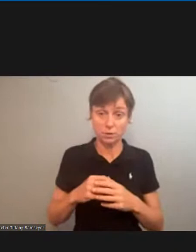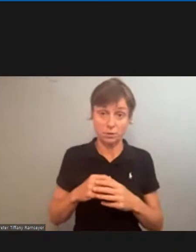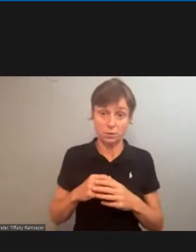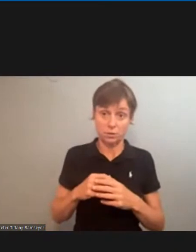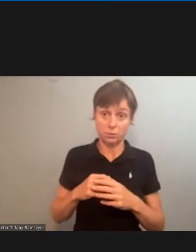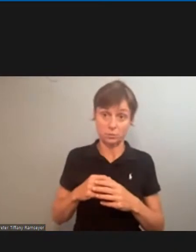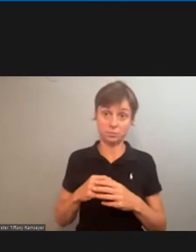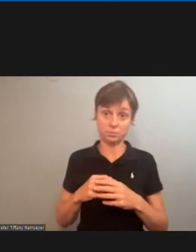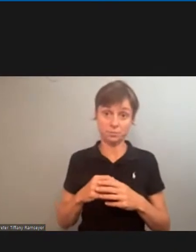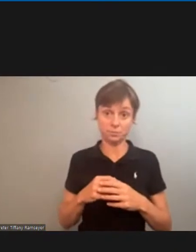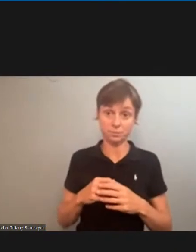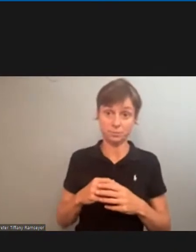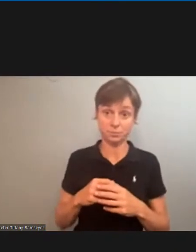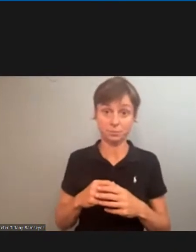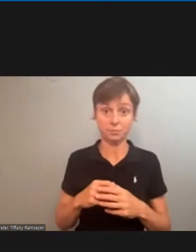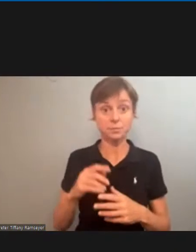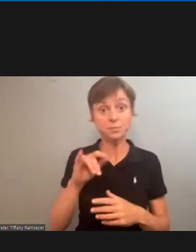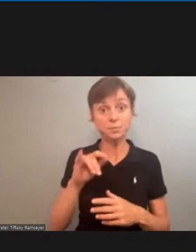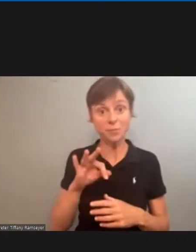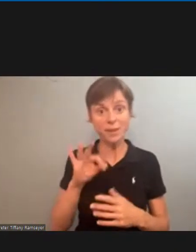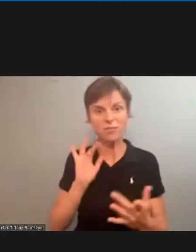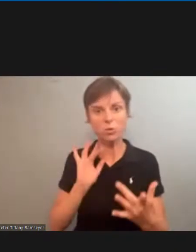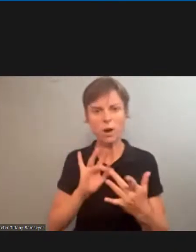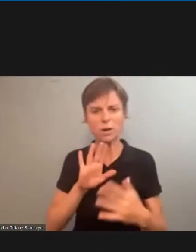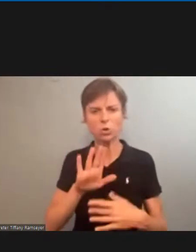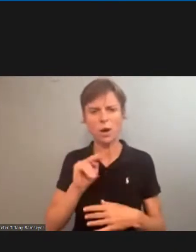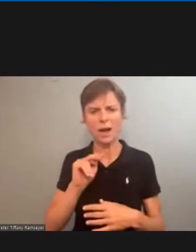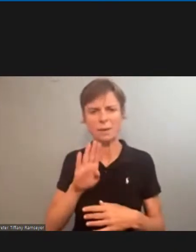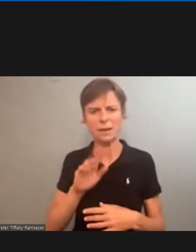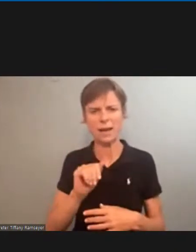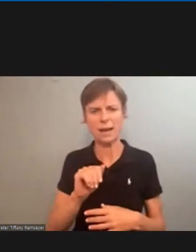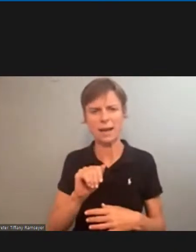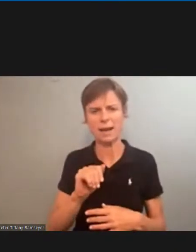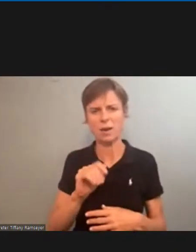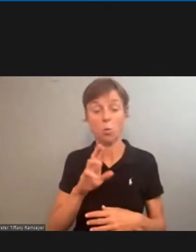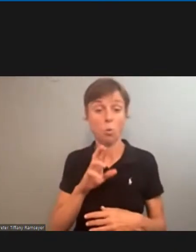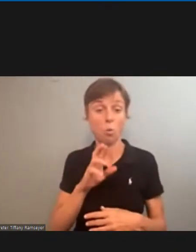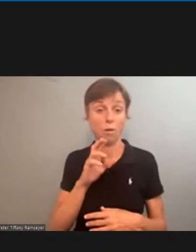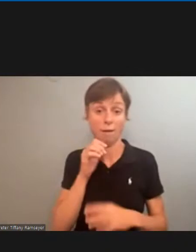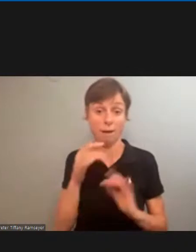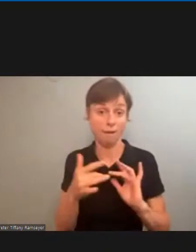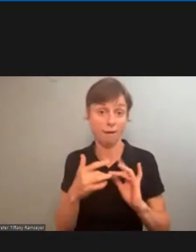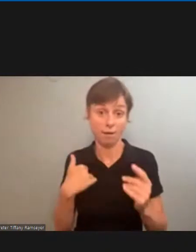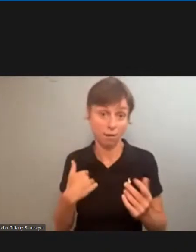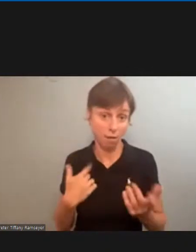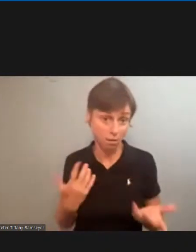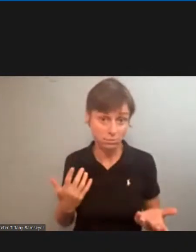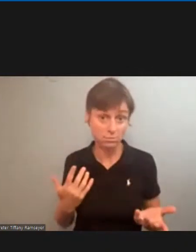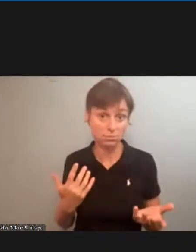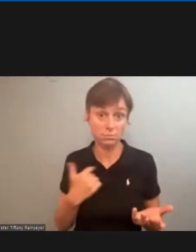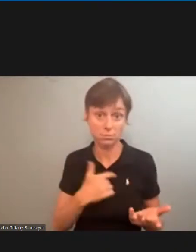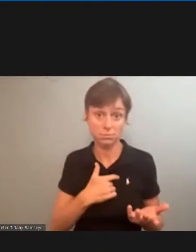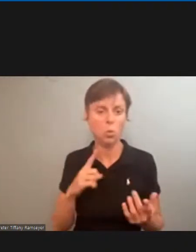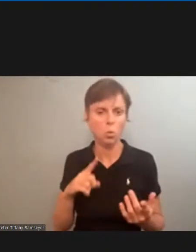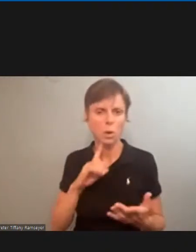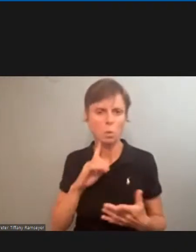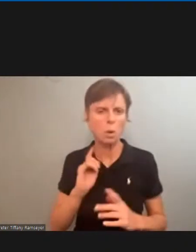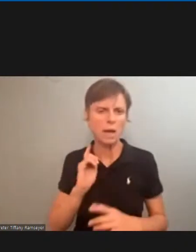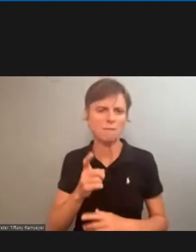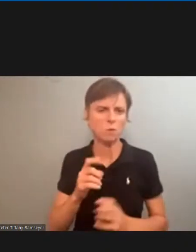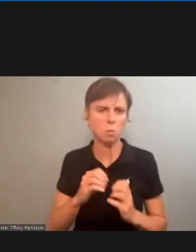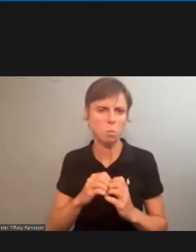And if you contact your NBA or not contact us, then, you know, we probably can give you some more